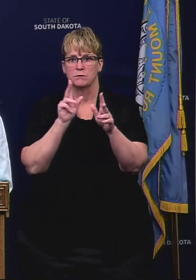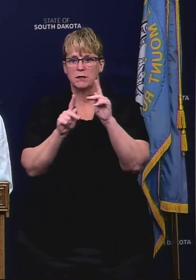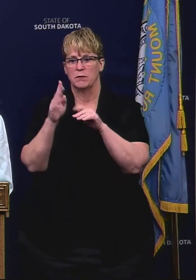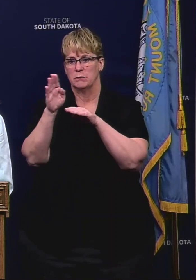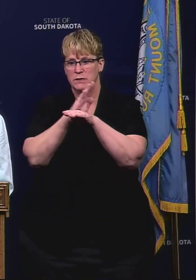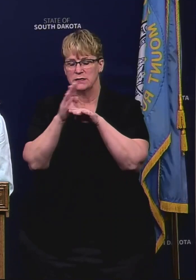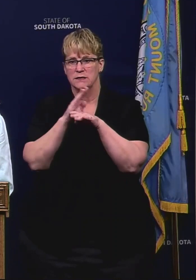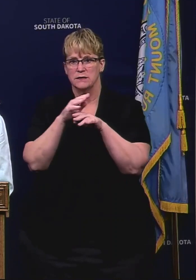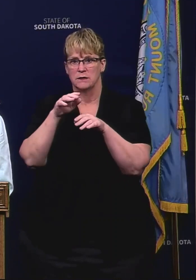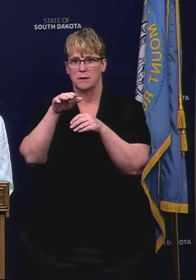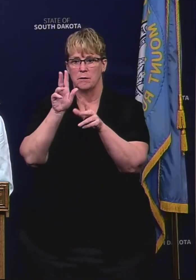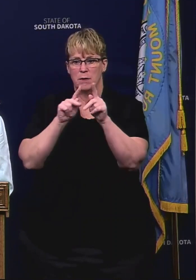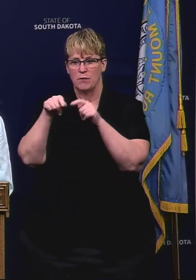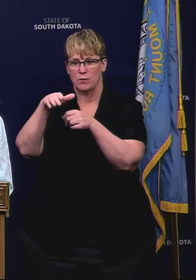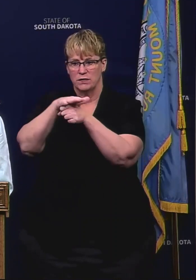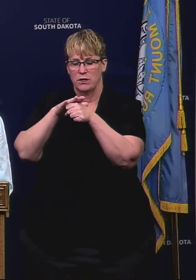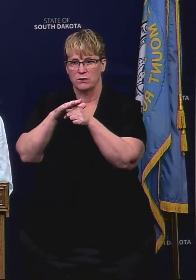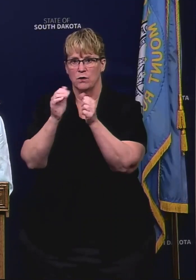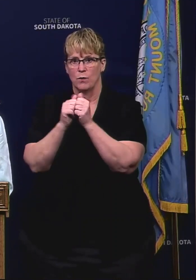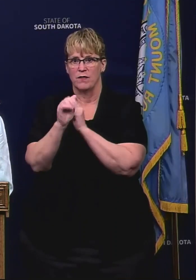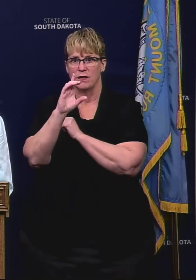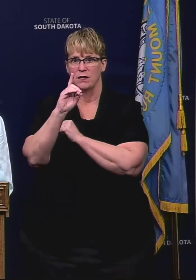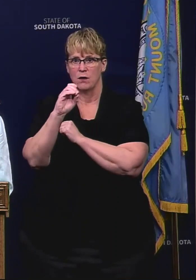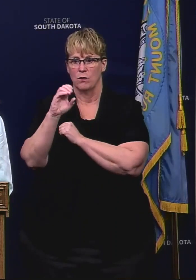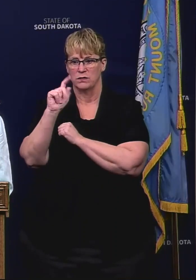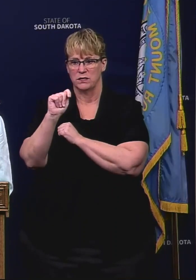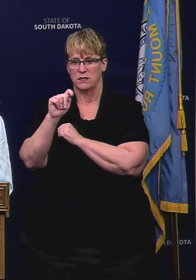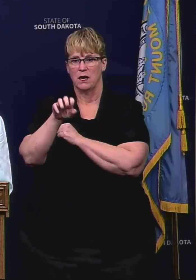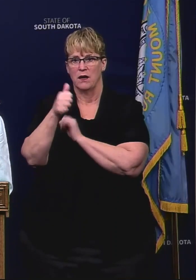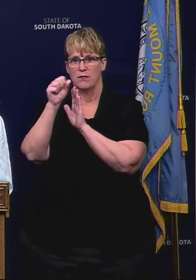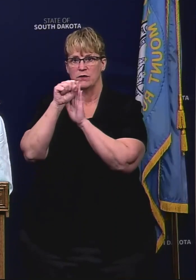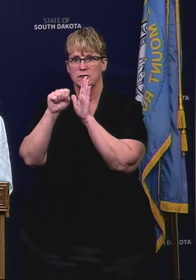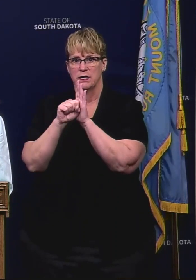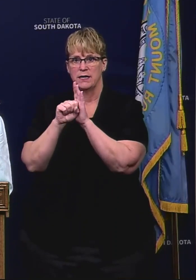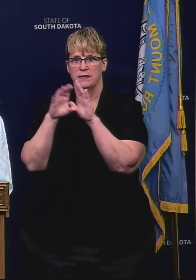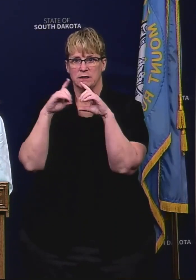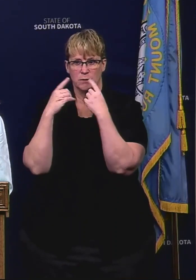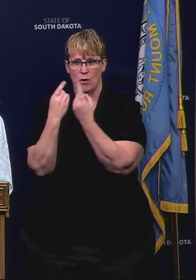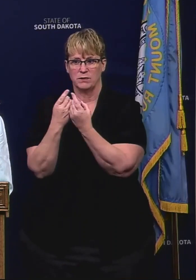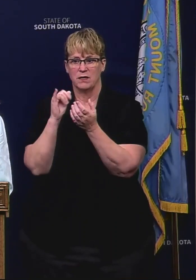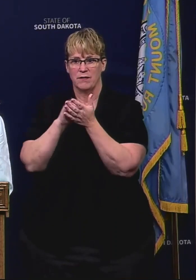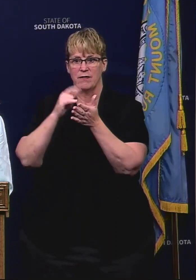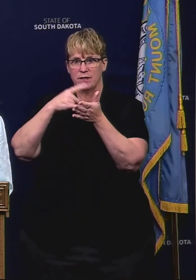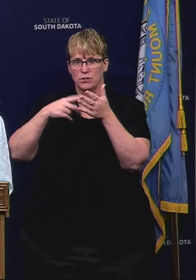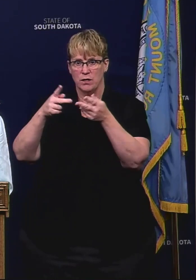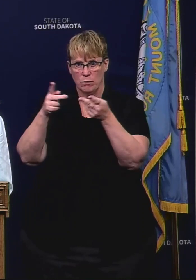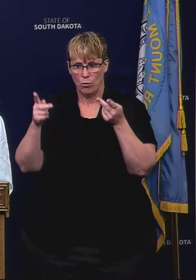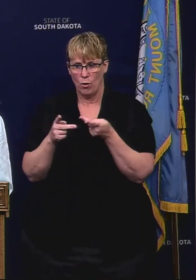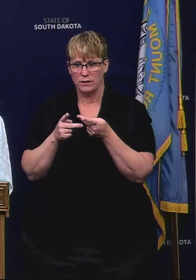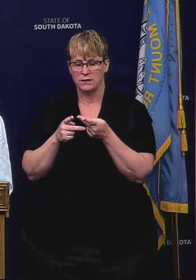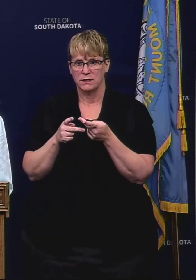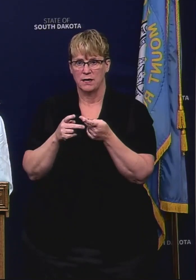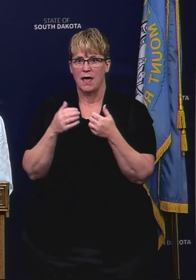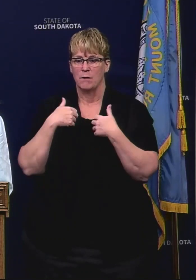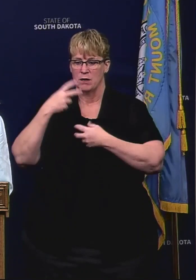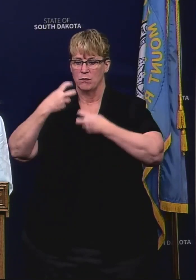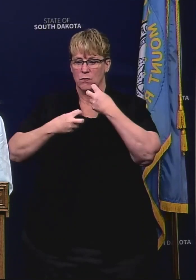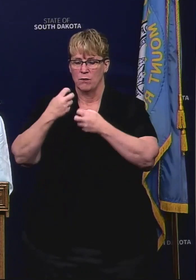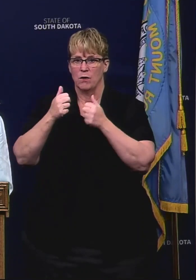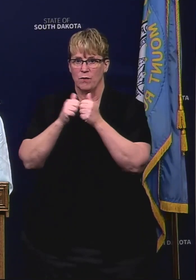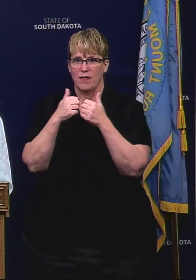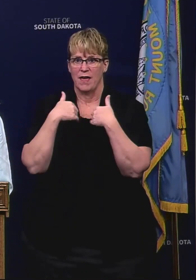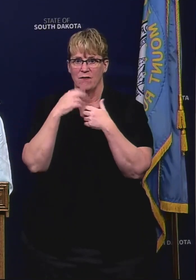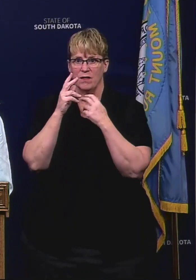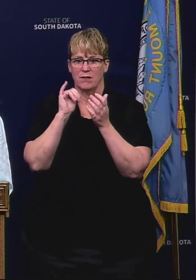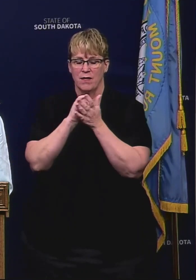and those within DOT and other state agencies that that these checkpoints have been an issue with allowing